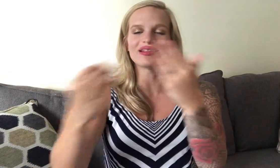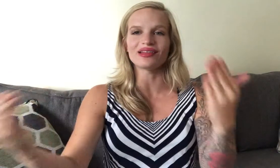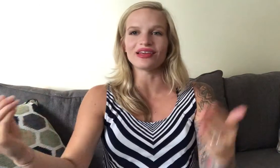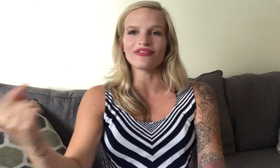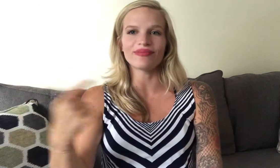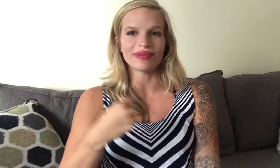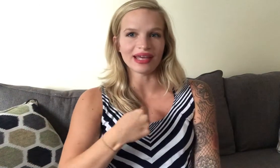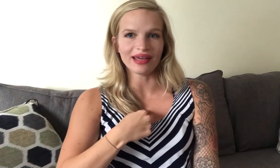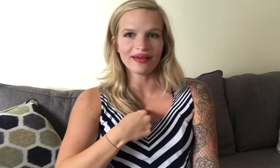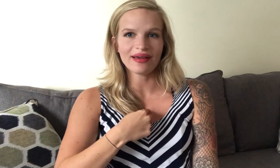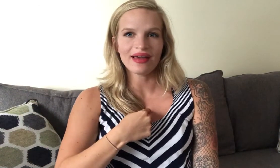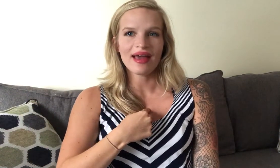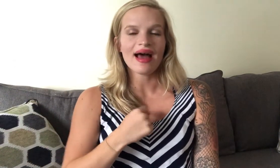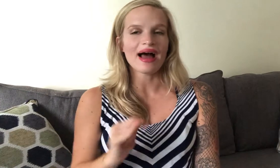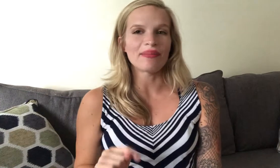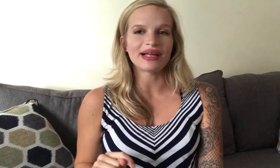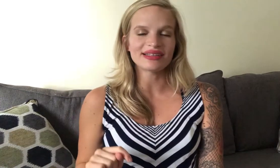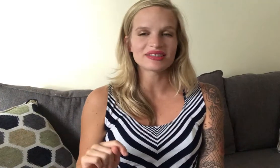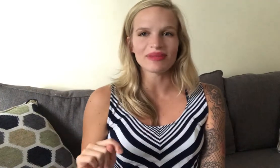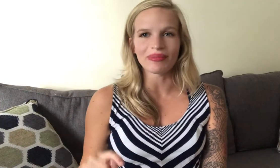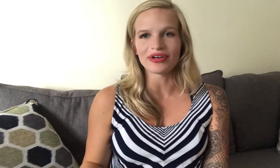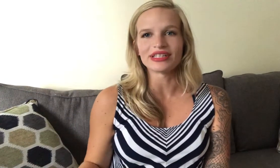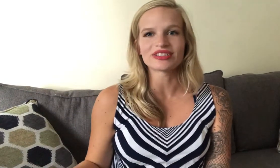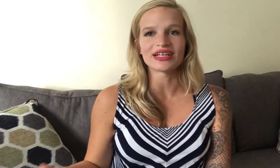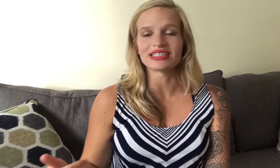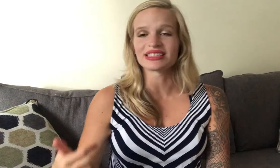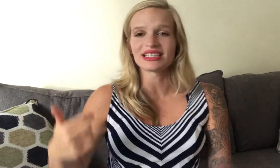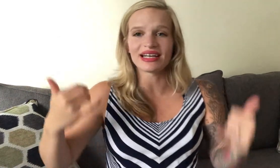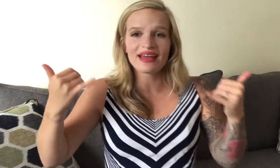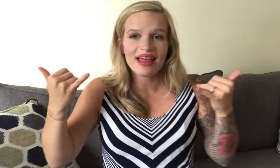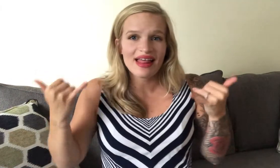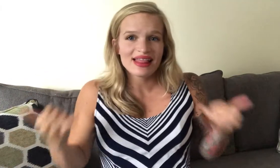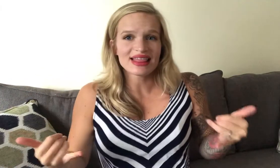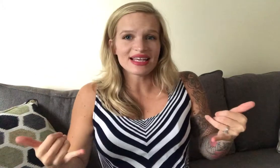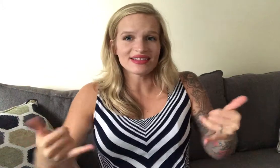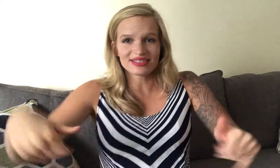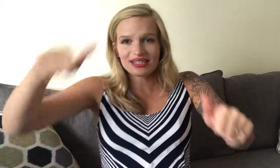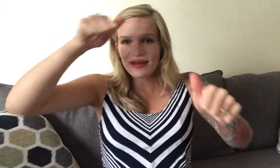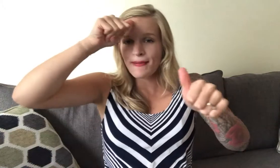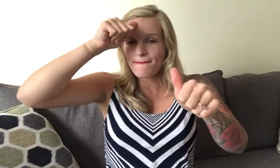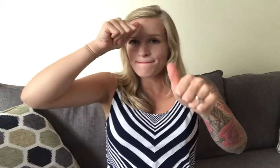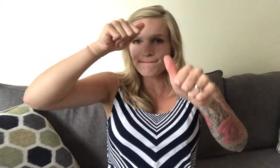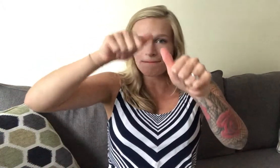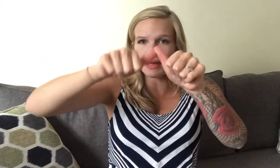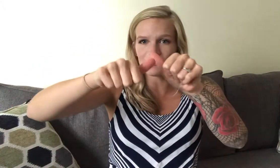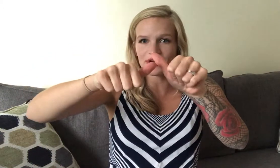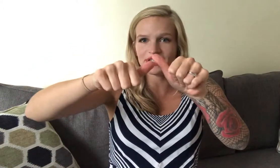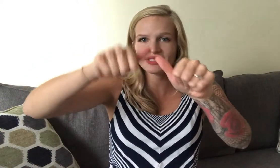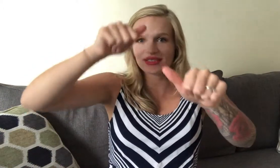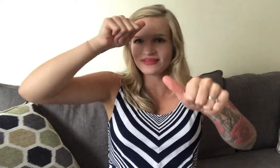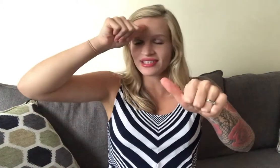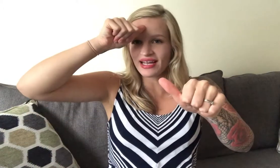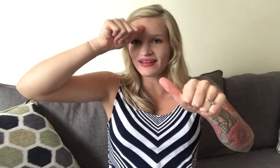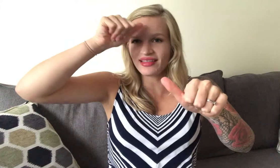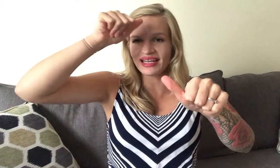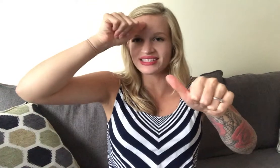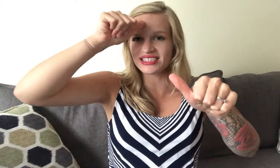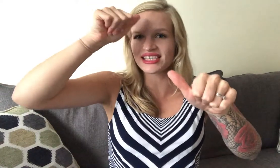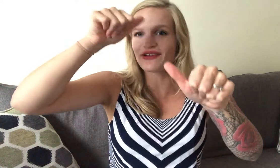leave me I bet these memories I just said these memories again like just like